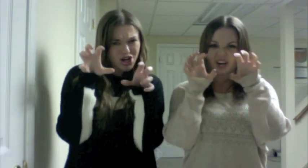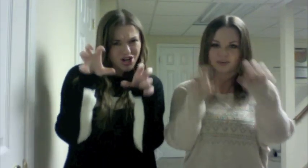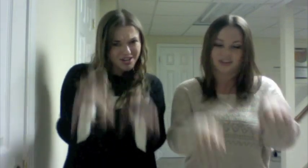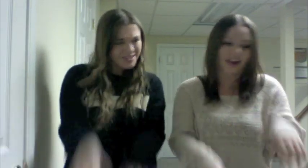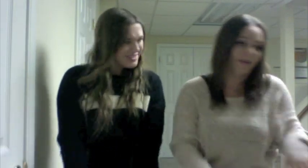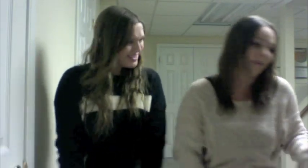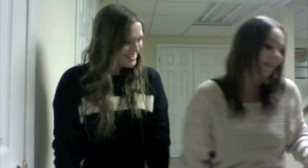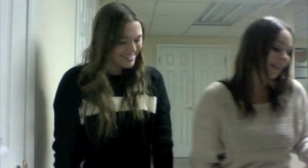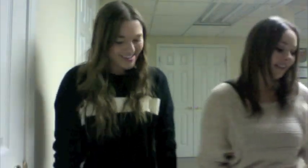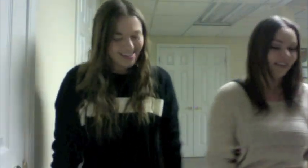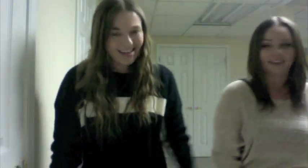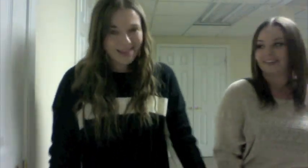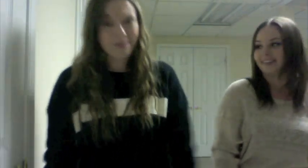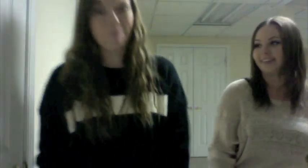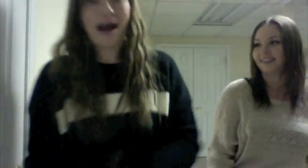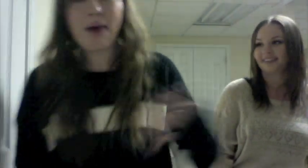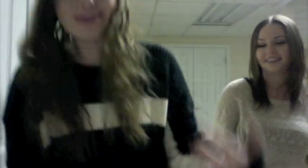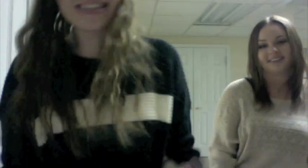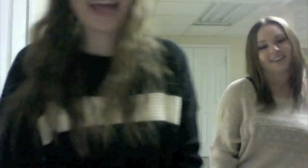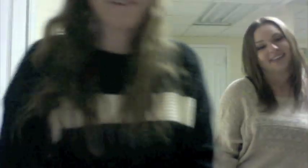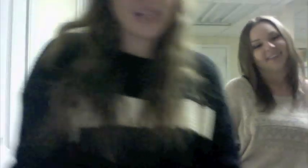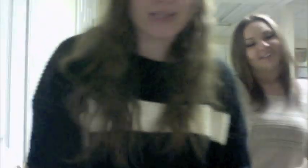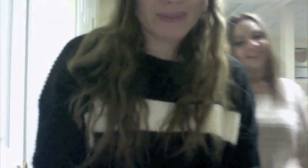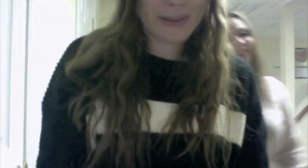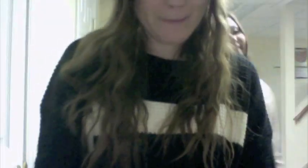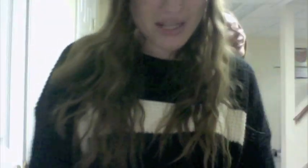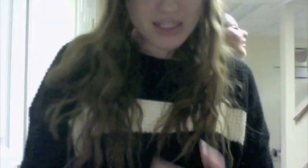Damn. Some power to that fist bump. God damn.